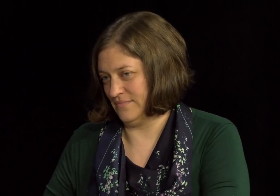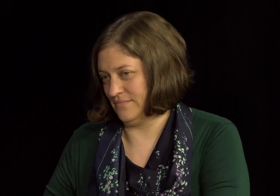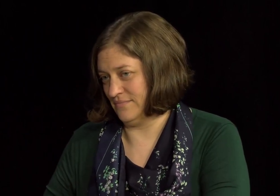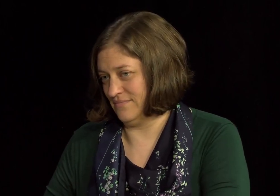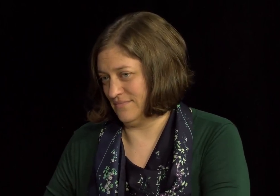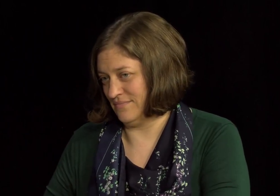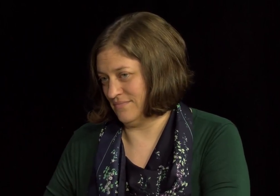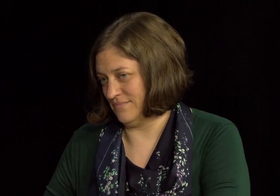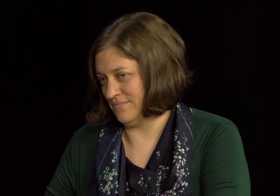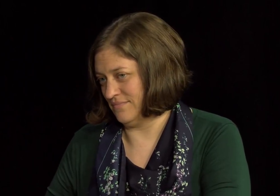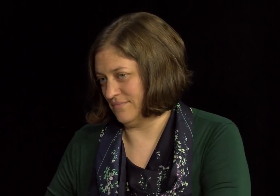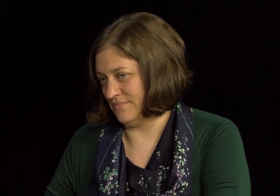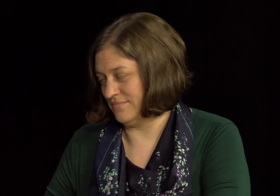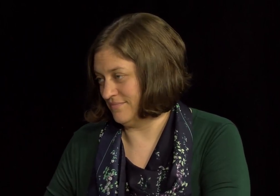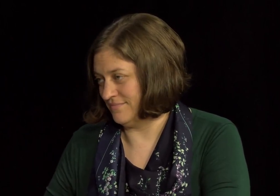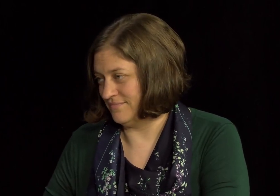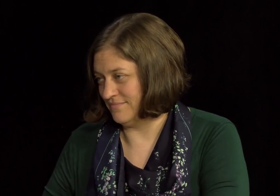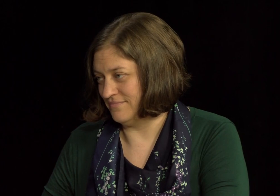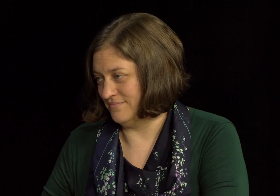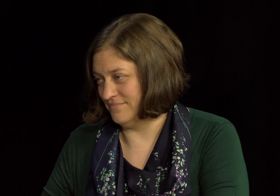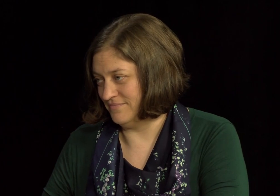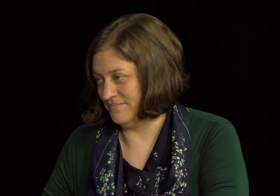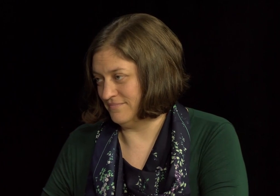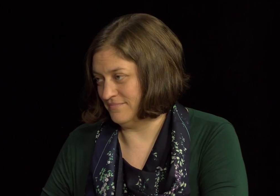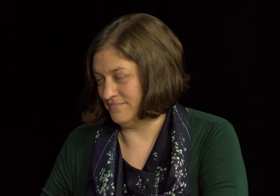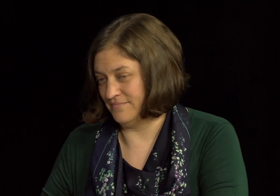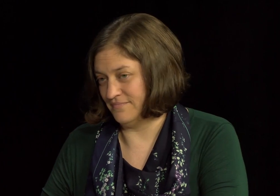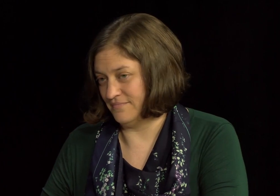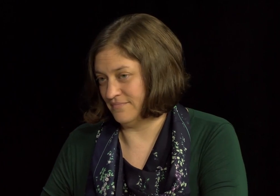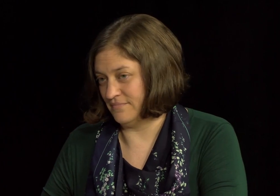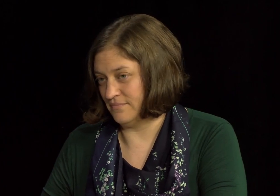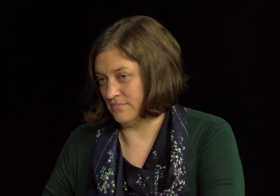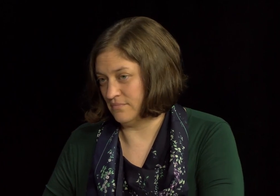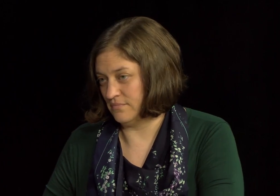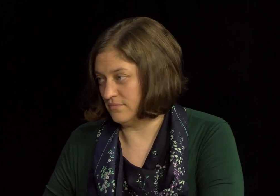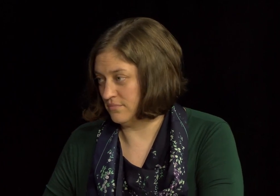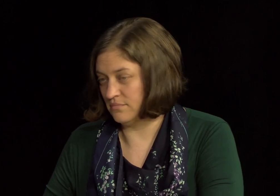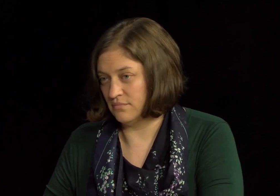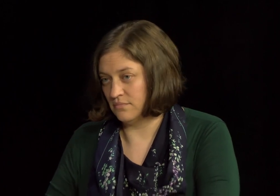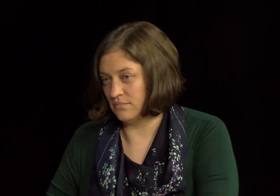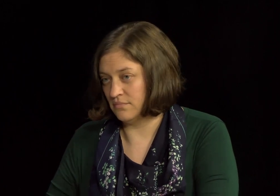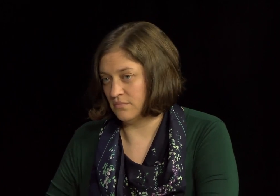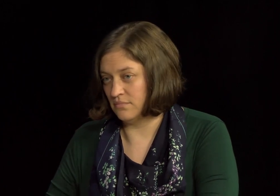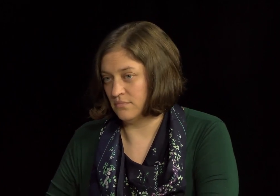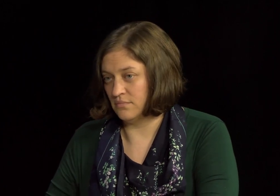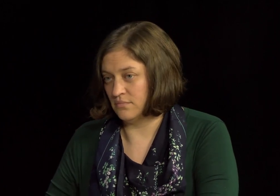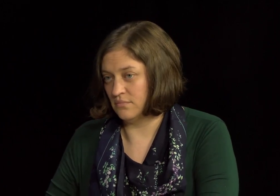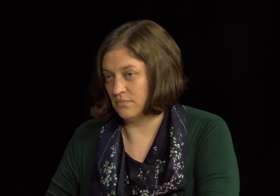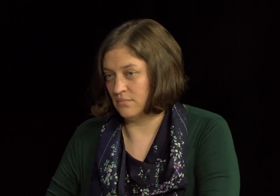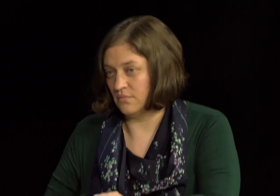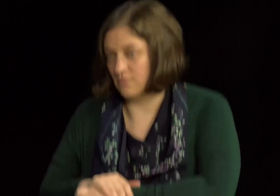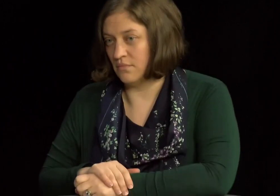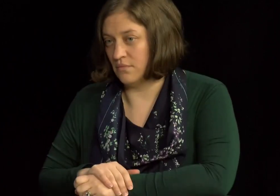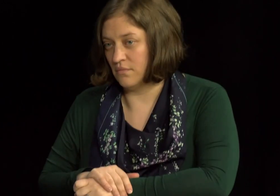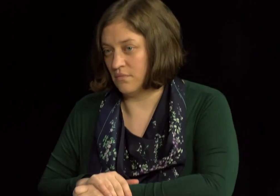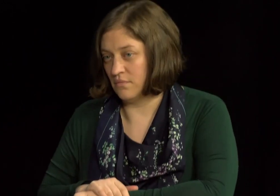respected and, and live a full life. Mm-hmm. Um, so where can people turn, uh, for, uh,